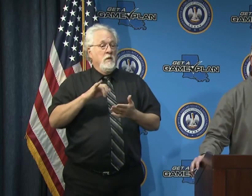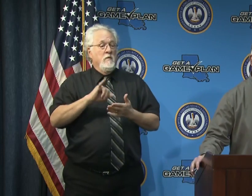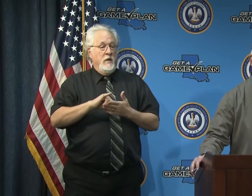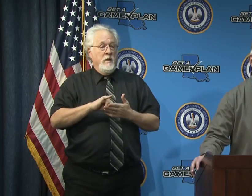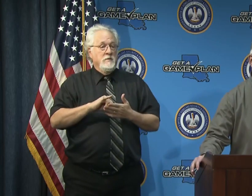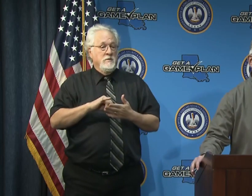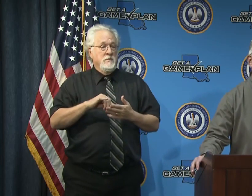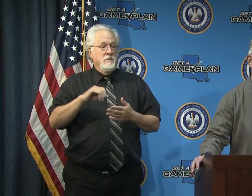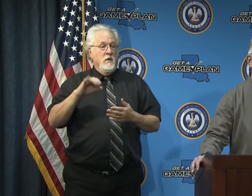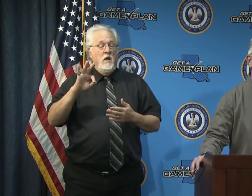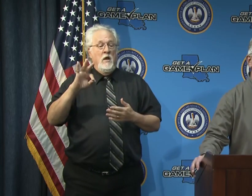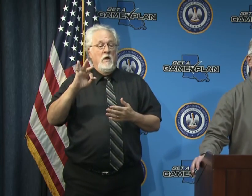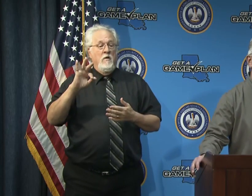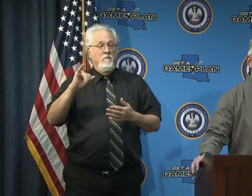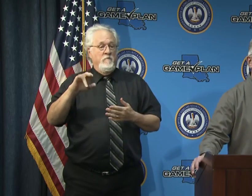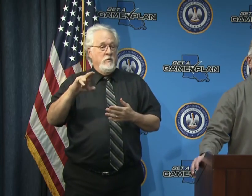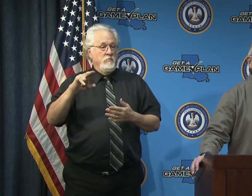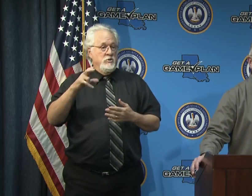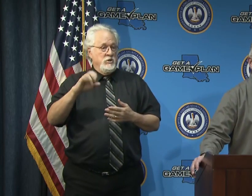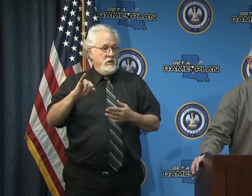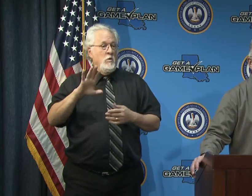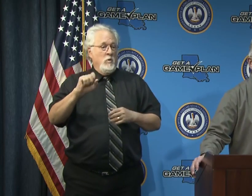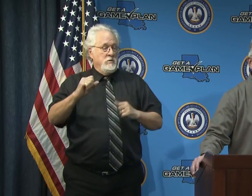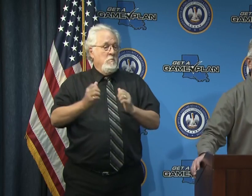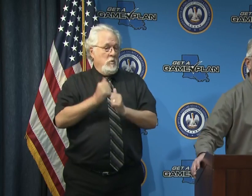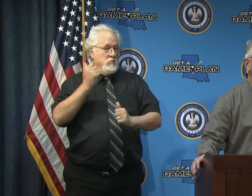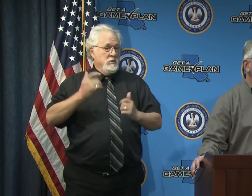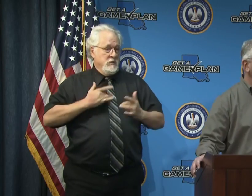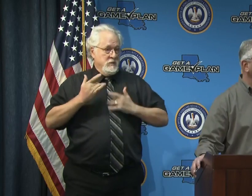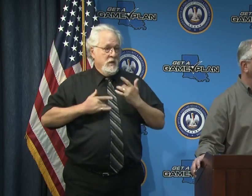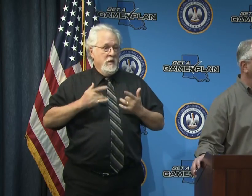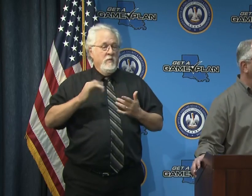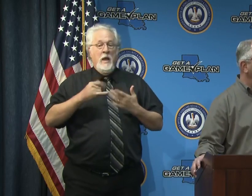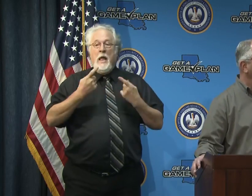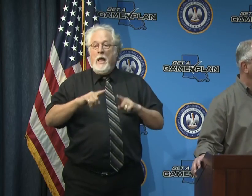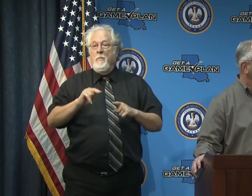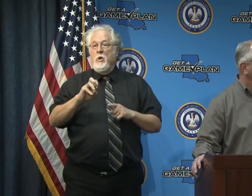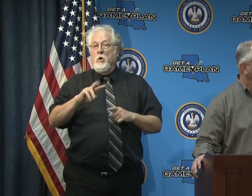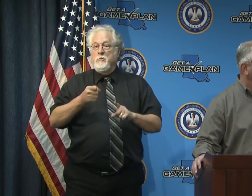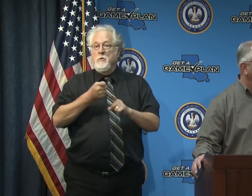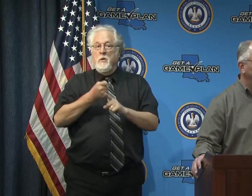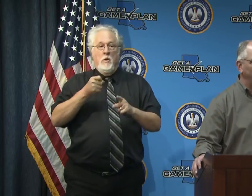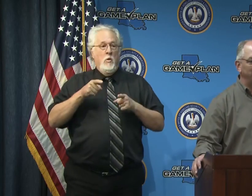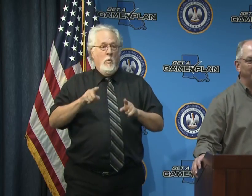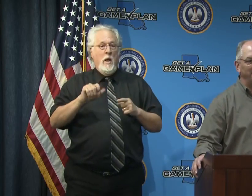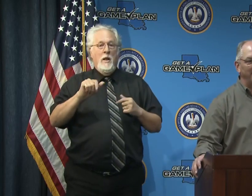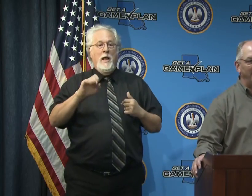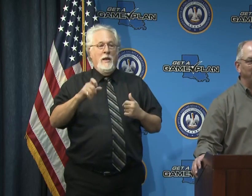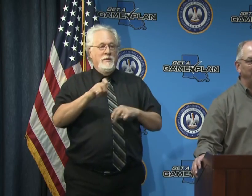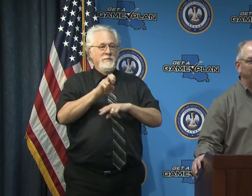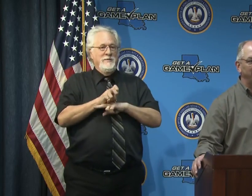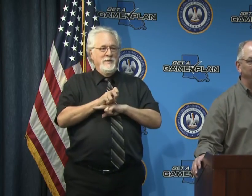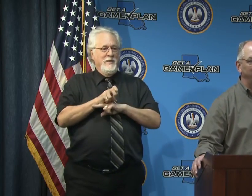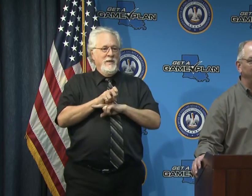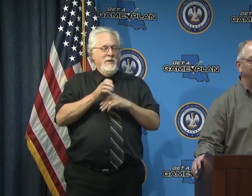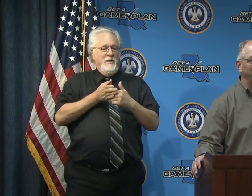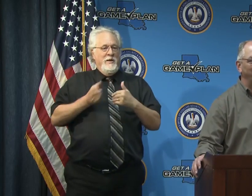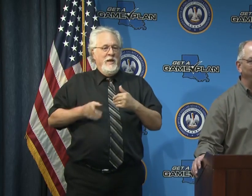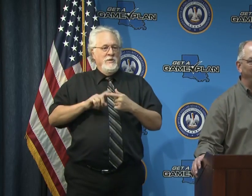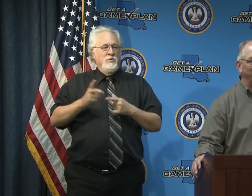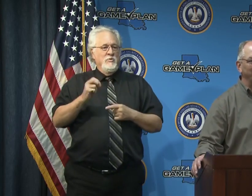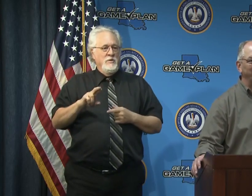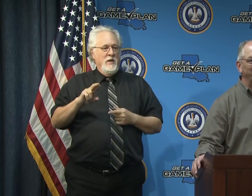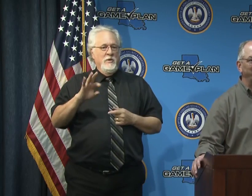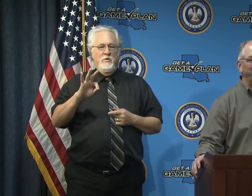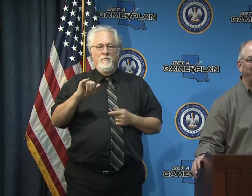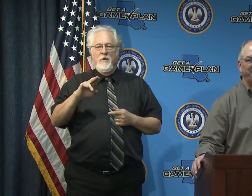i think he was most excited the other day and it just so happened that this news broke while alex was sitting on the couch next to dr